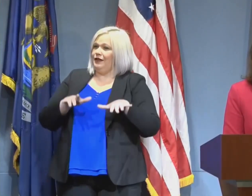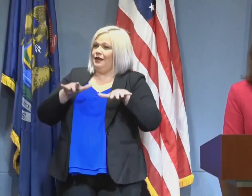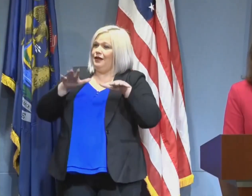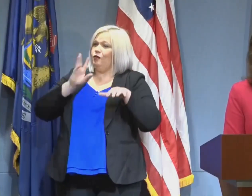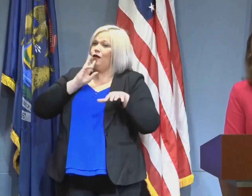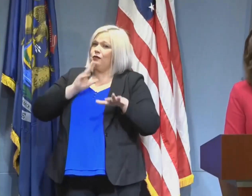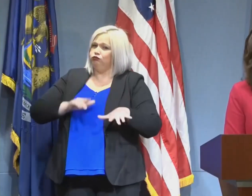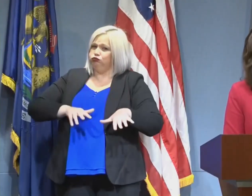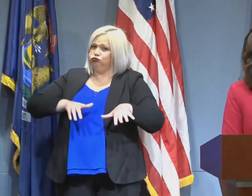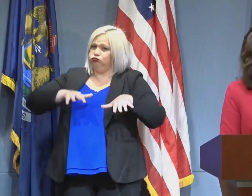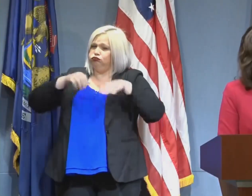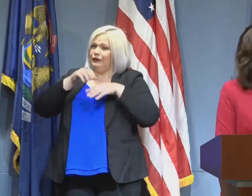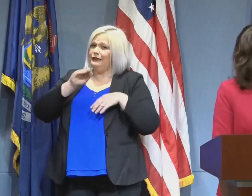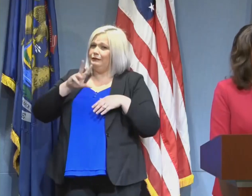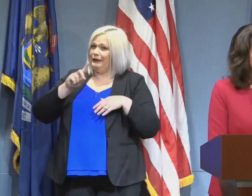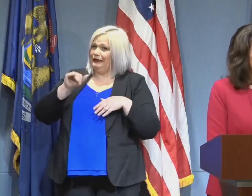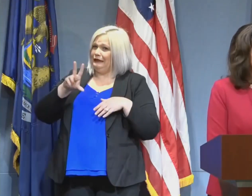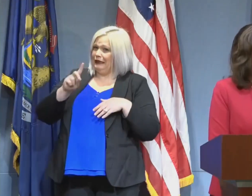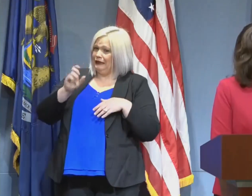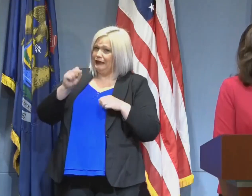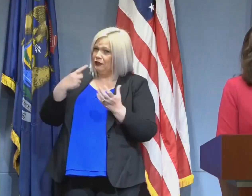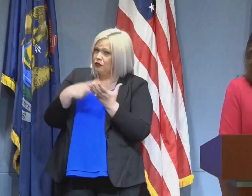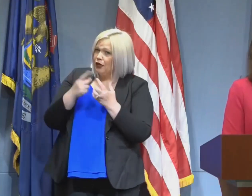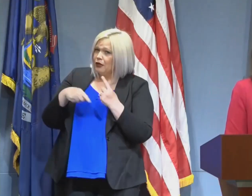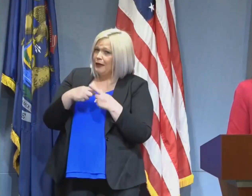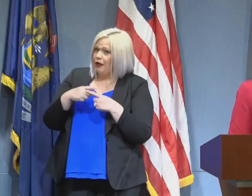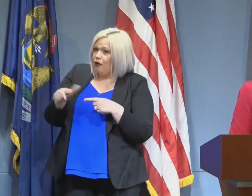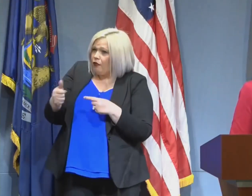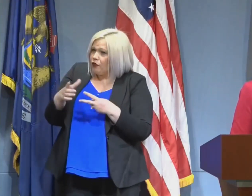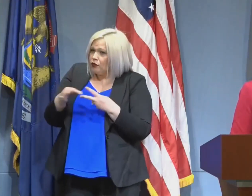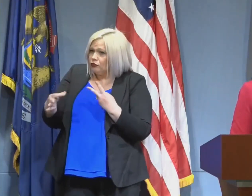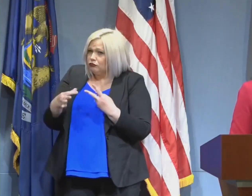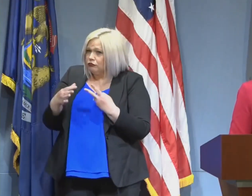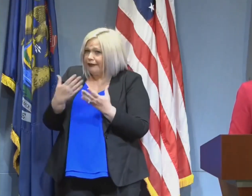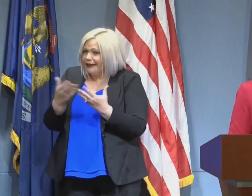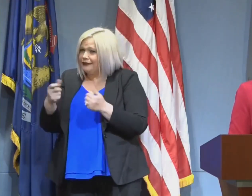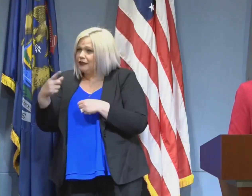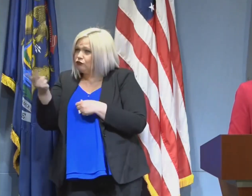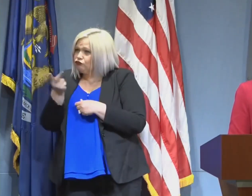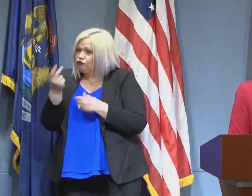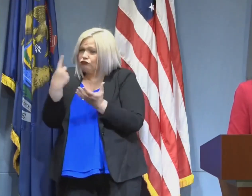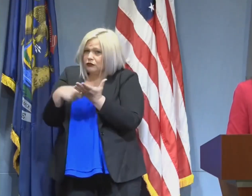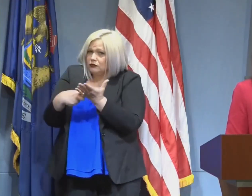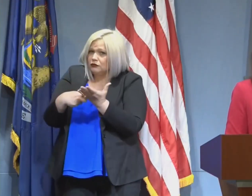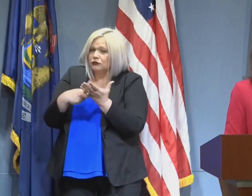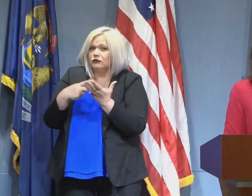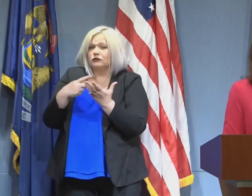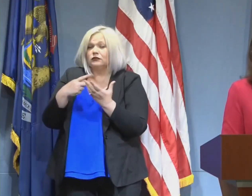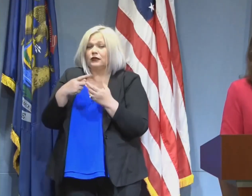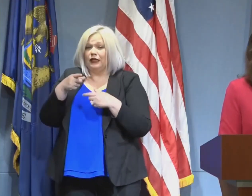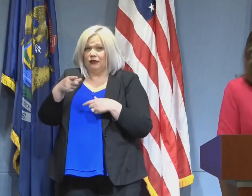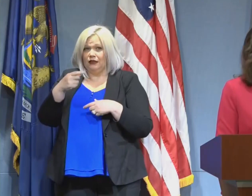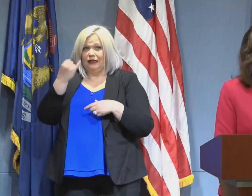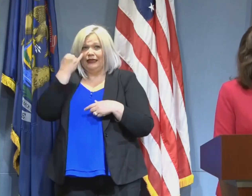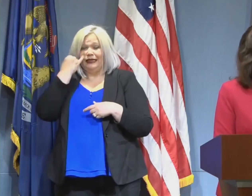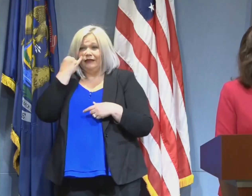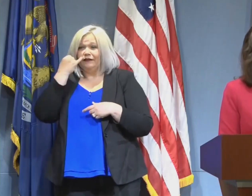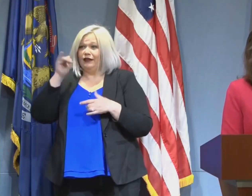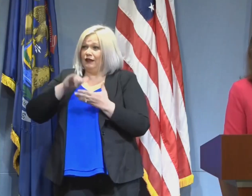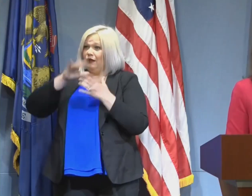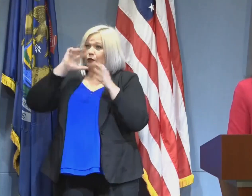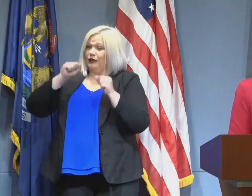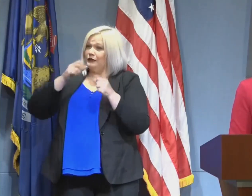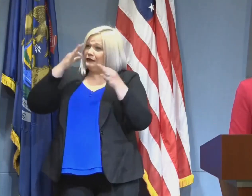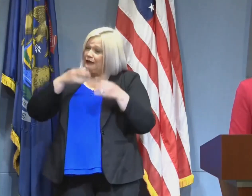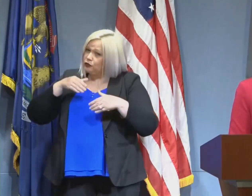discussed, whether anything else came up and could you say whether you would accompany the president if he does decide to